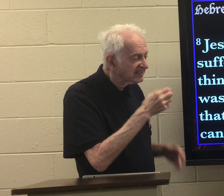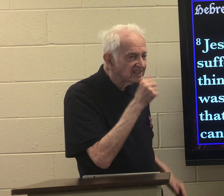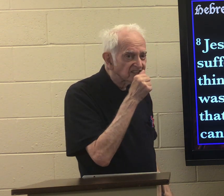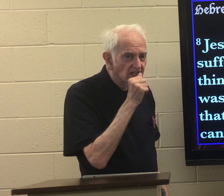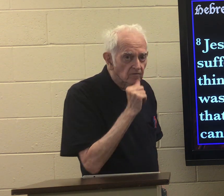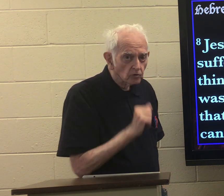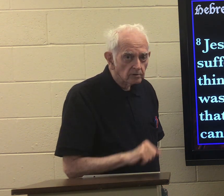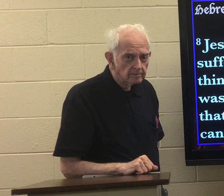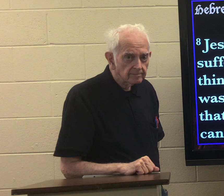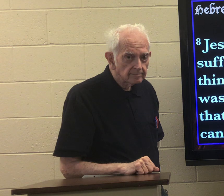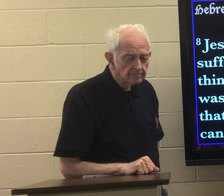things that he suffered